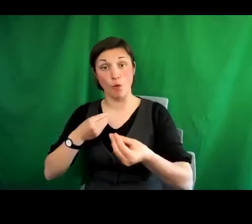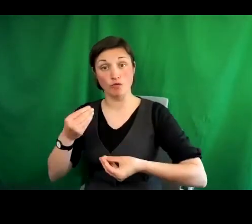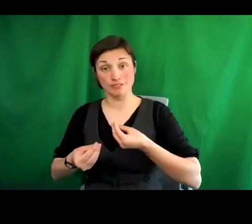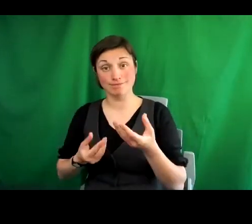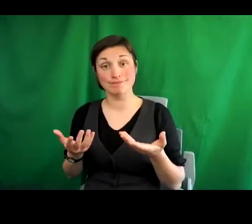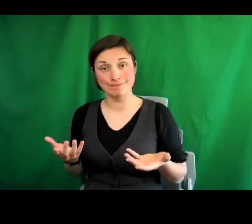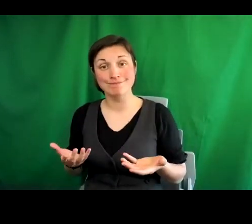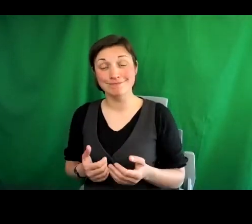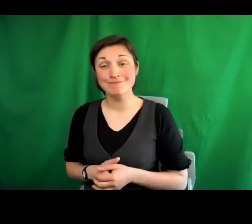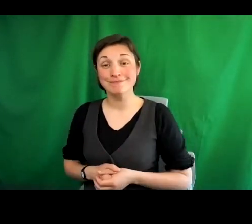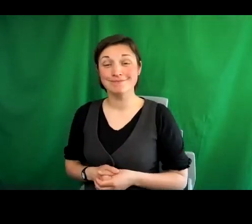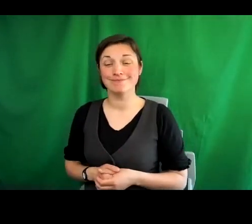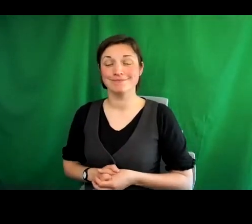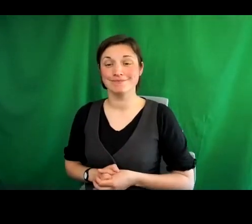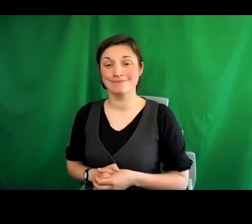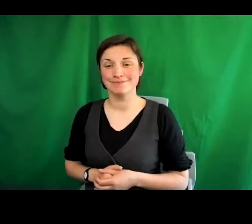It began